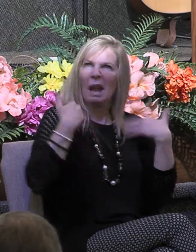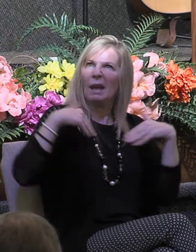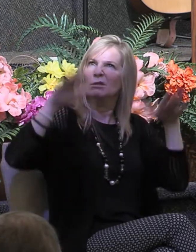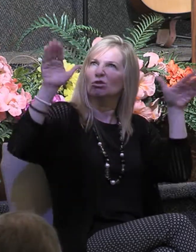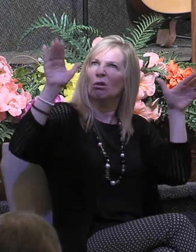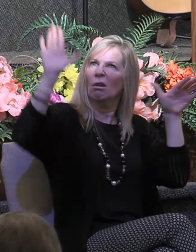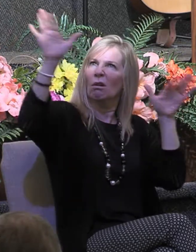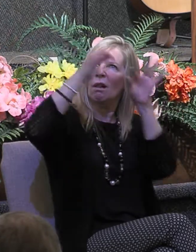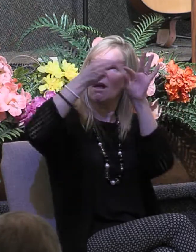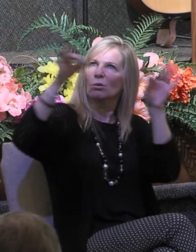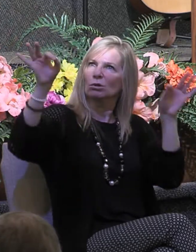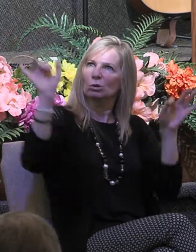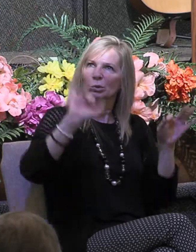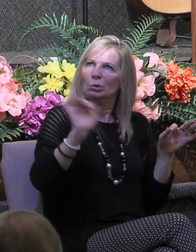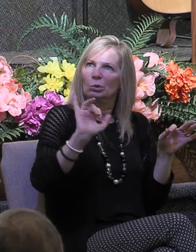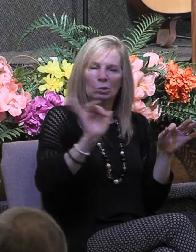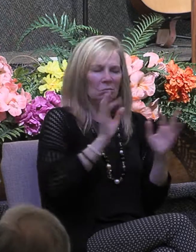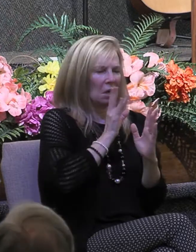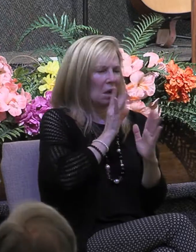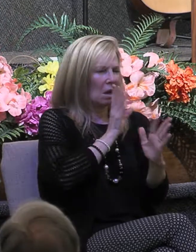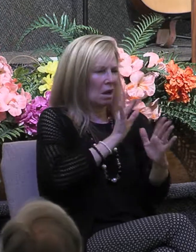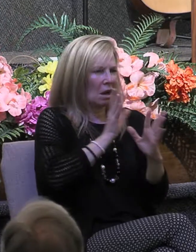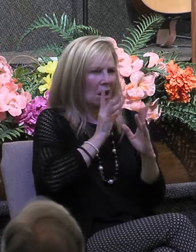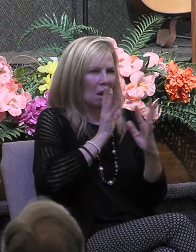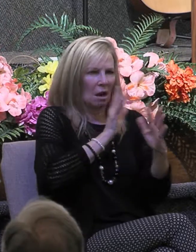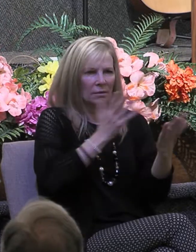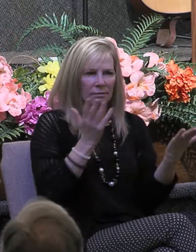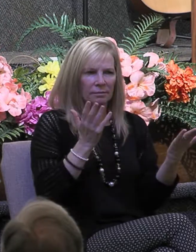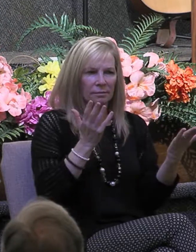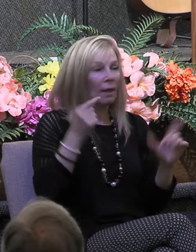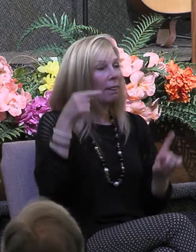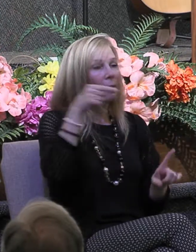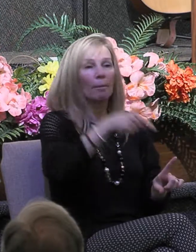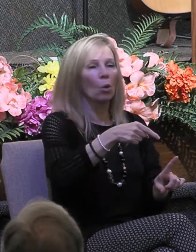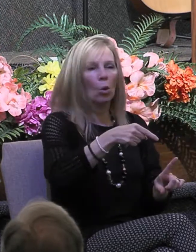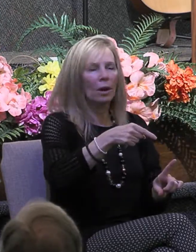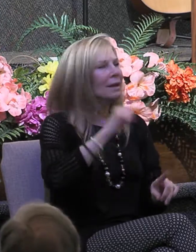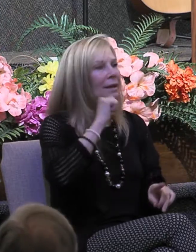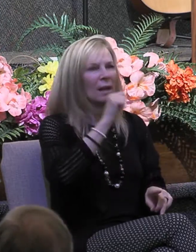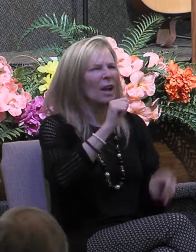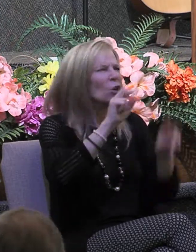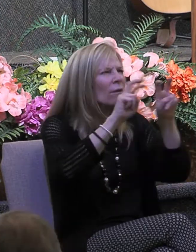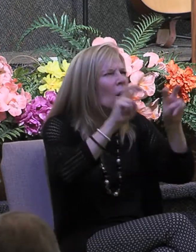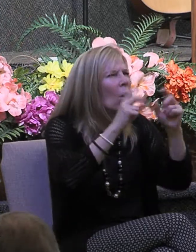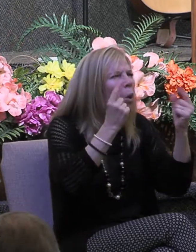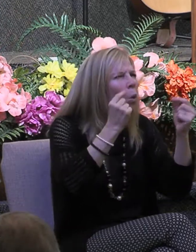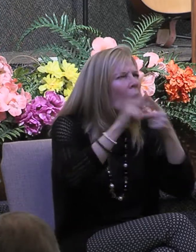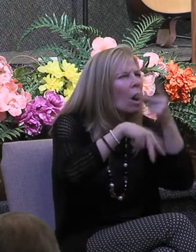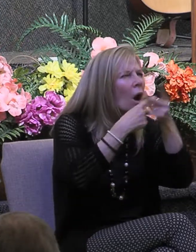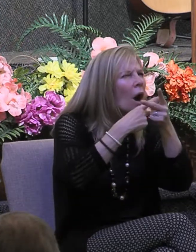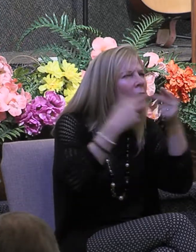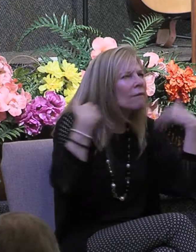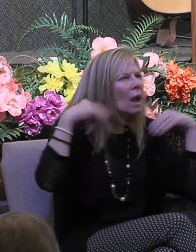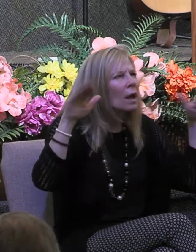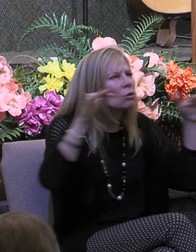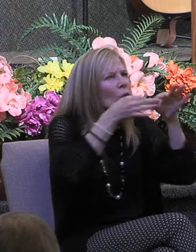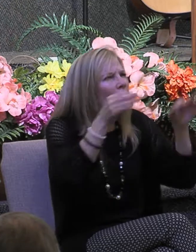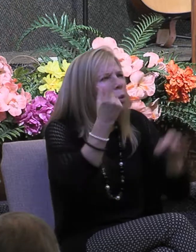now the point of the statement isn't for us to figure out what language angels talk I have no idea what language angels talk